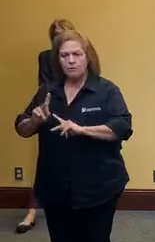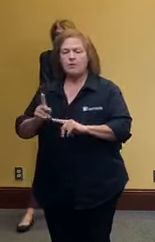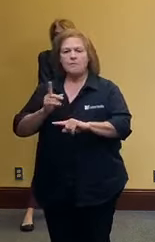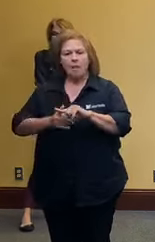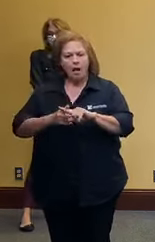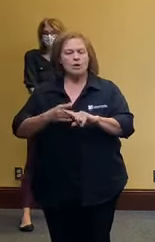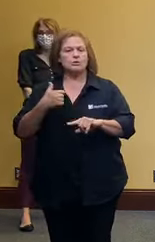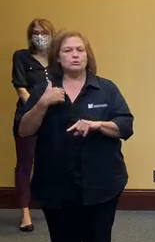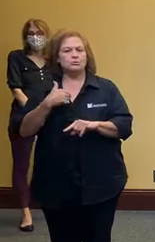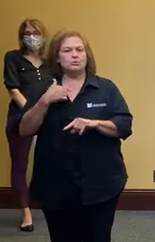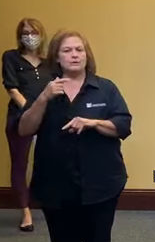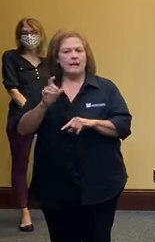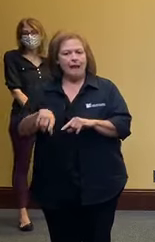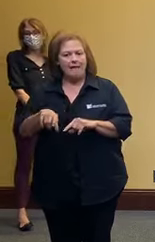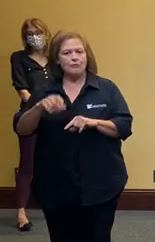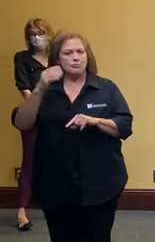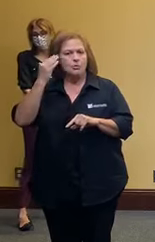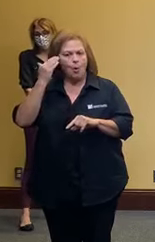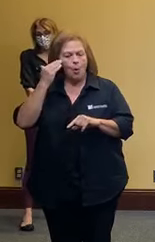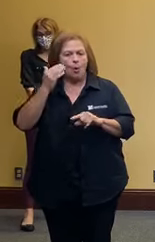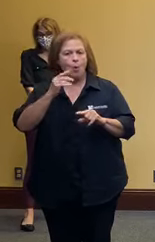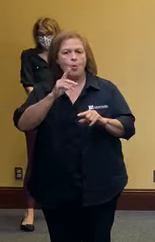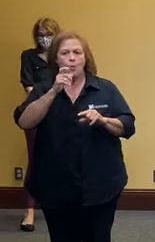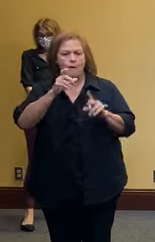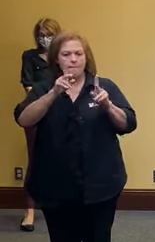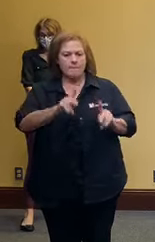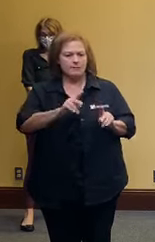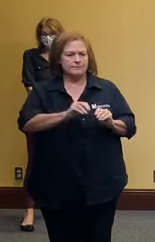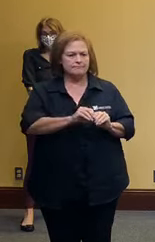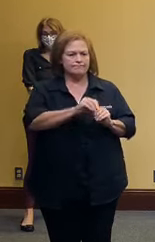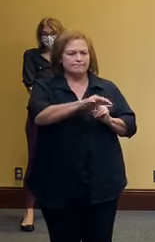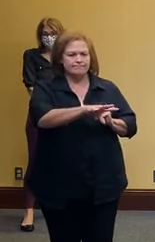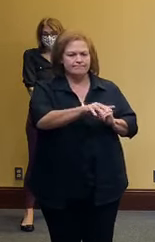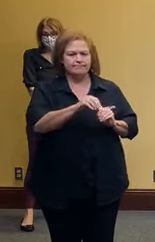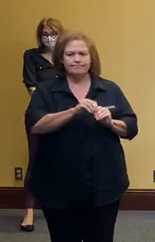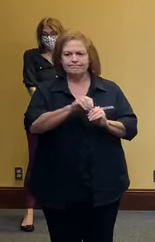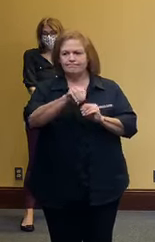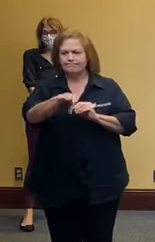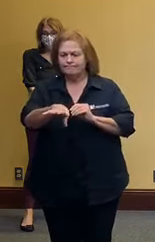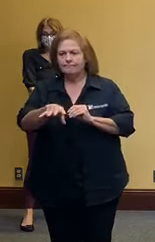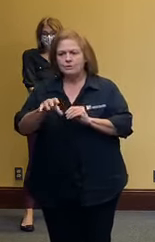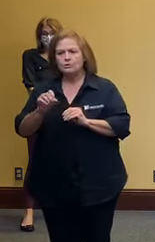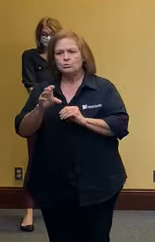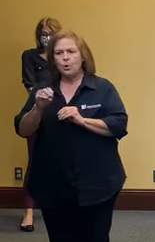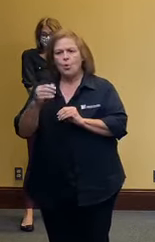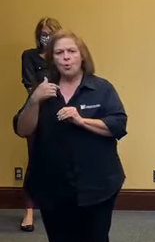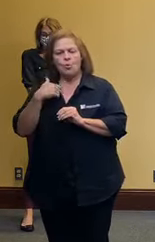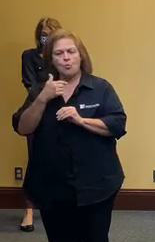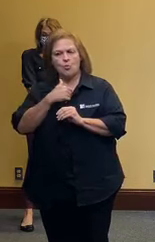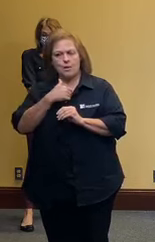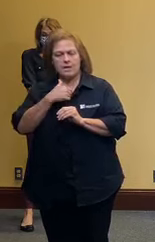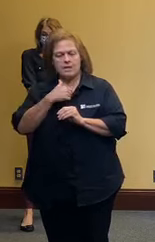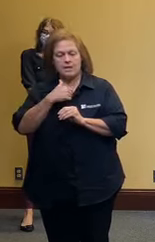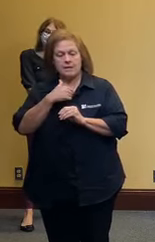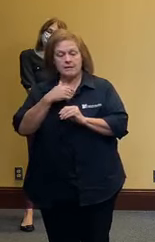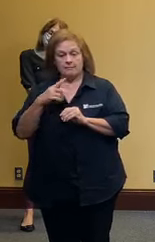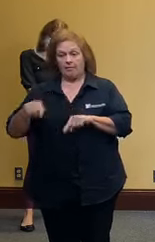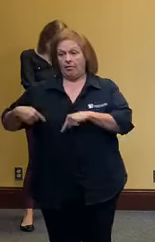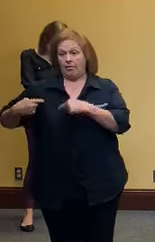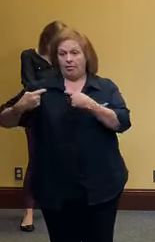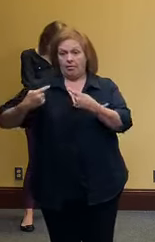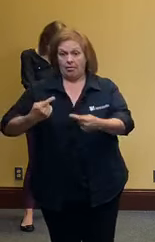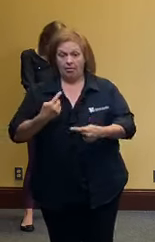tracing in place so that we can box the virus in so we're kind of turning that map around how we've been boxed in